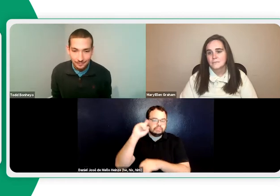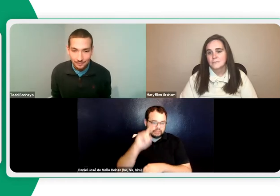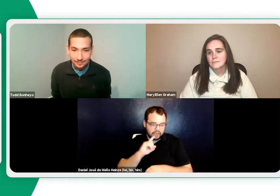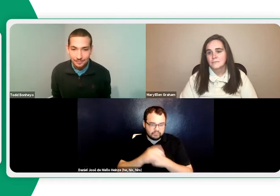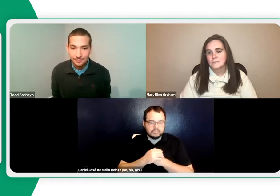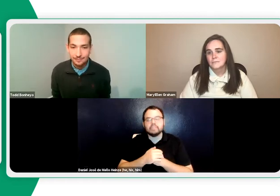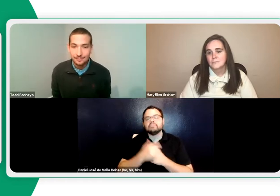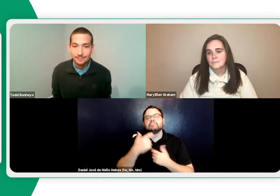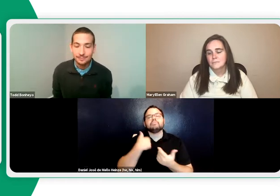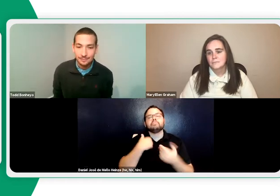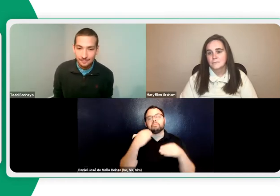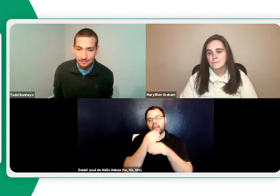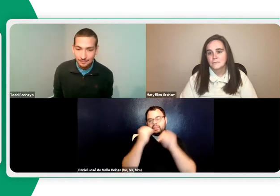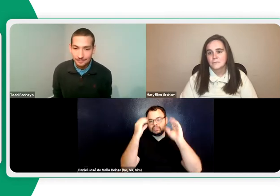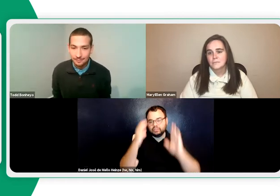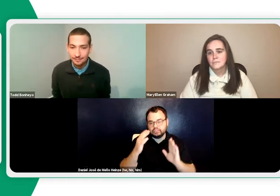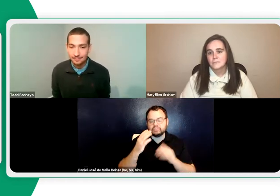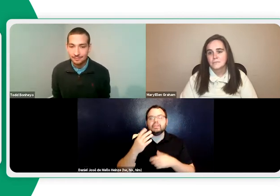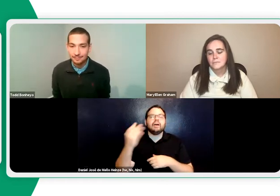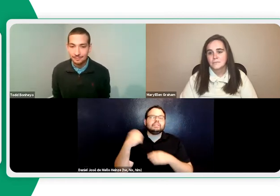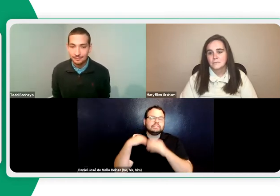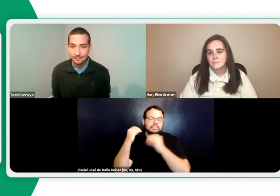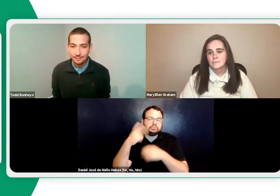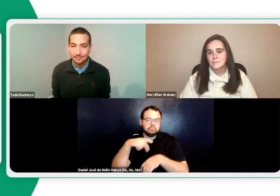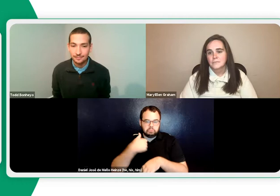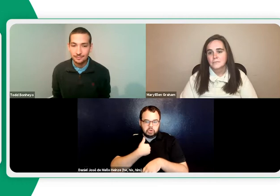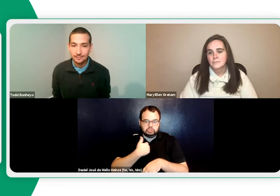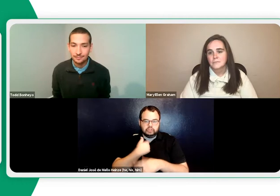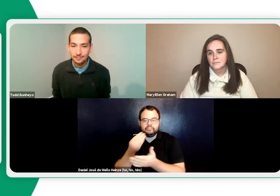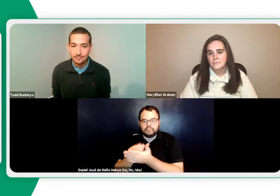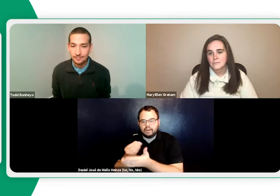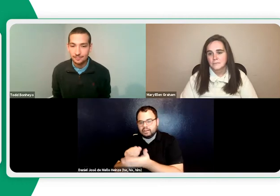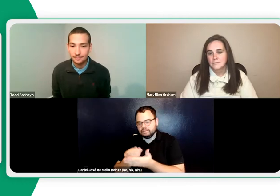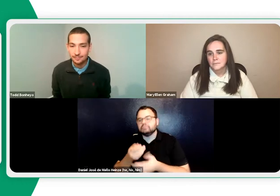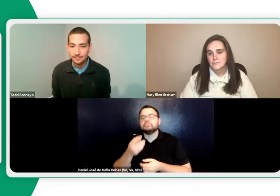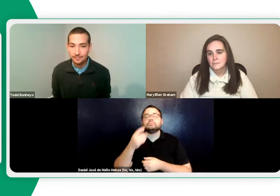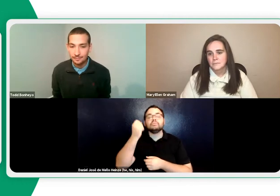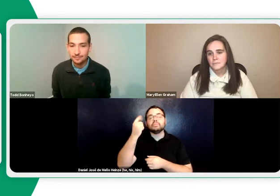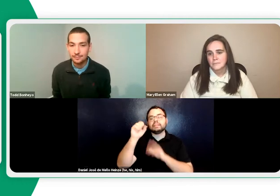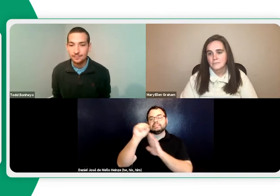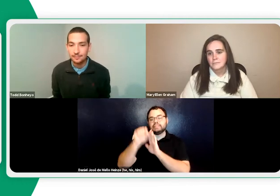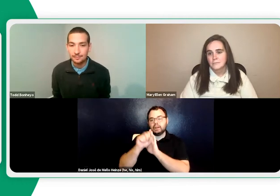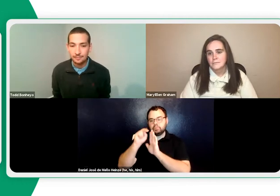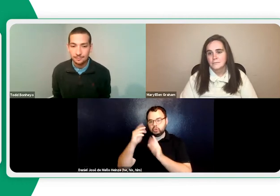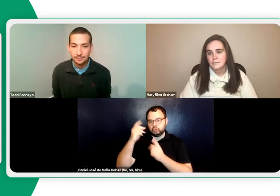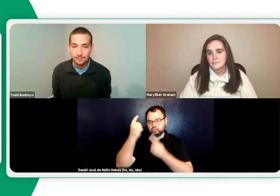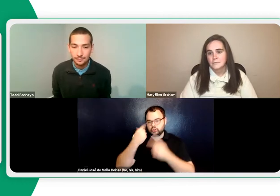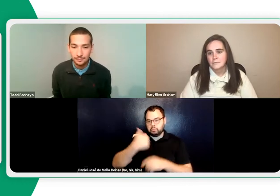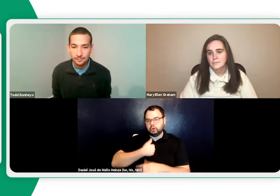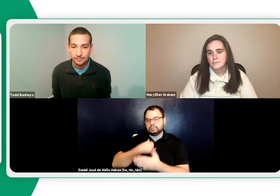New Mexico. I work at the New Mexico School for the Deaf. I'm a math teacher. I also teach personal finance. Now, the